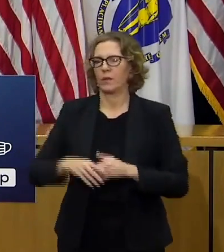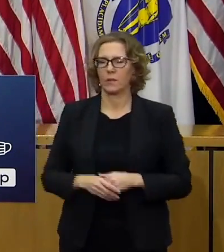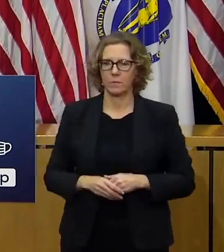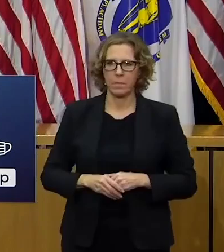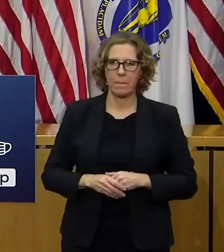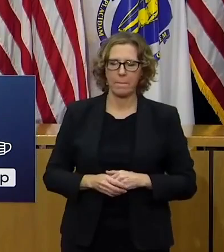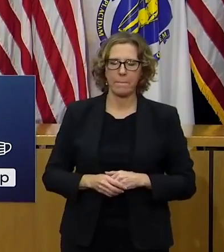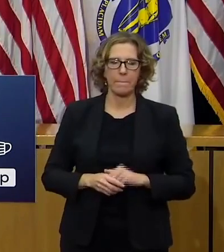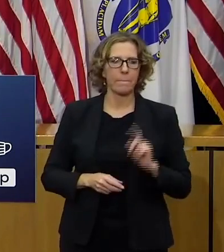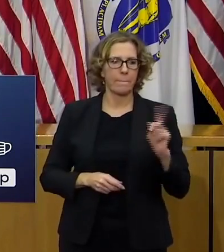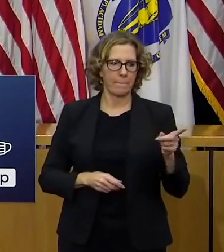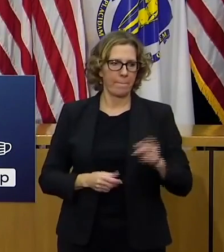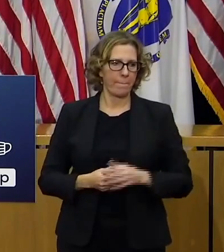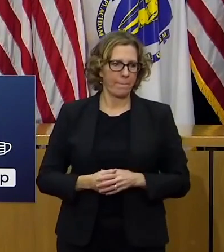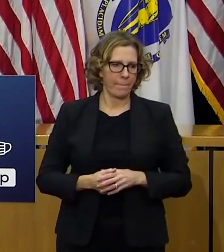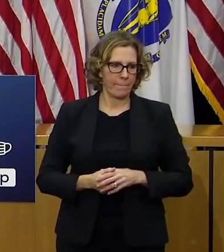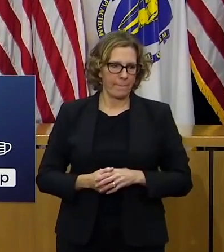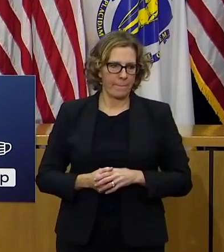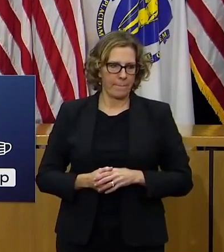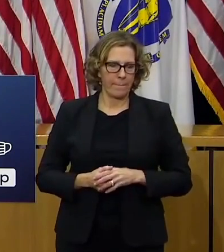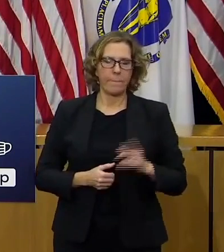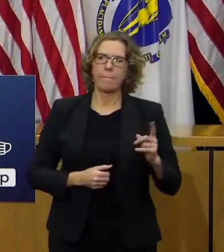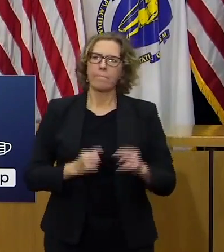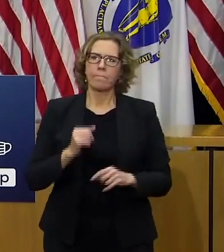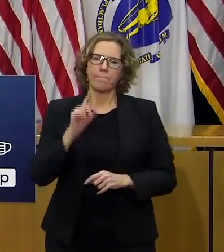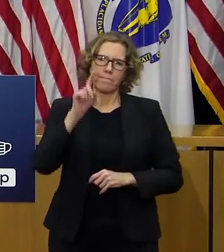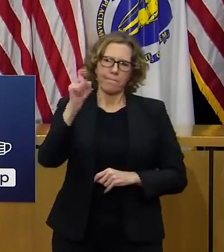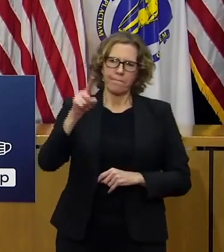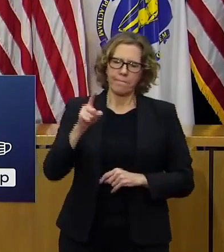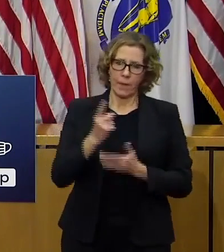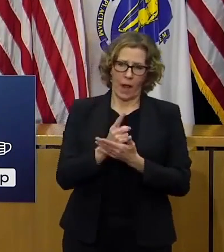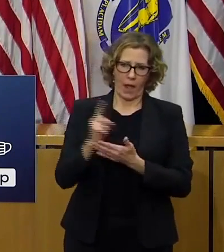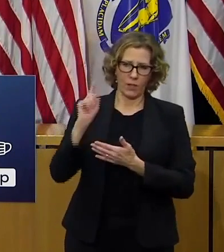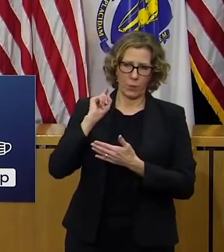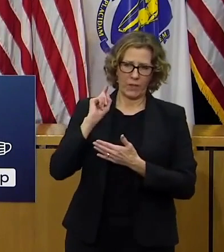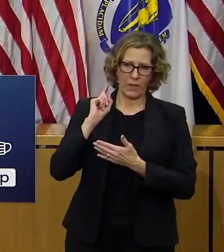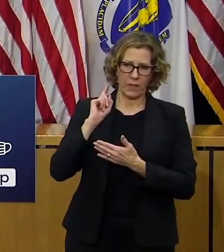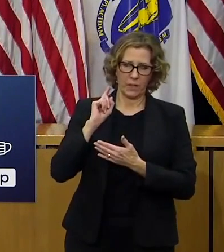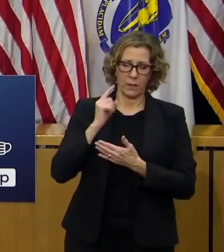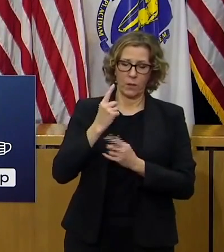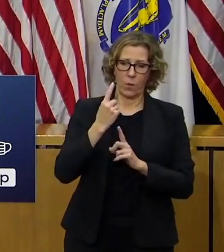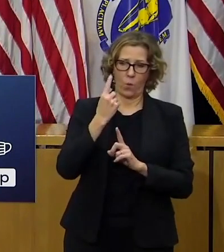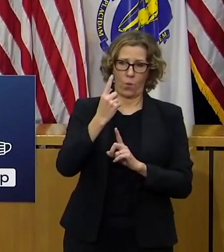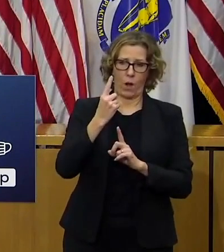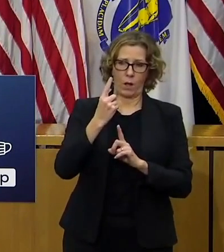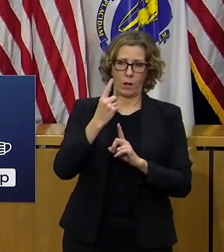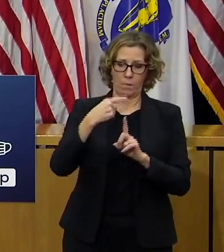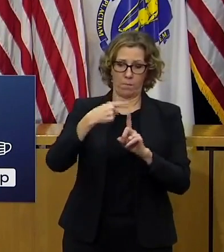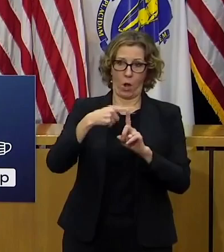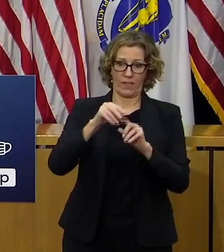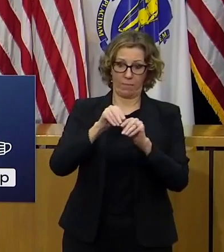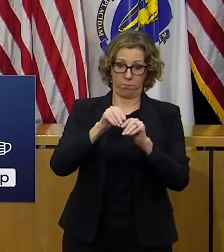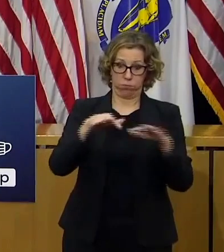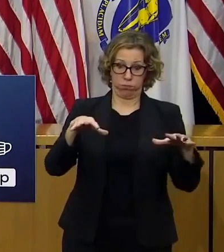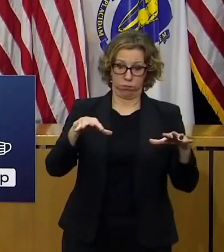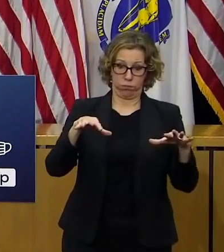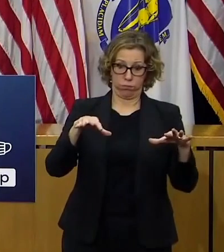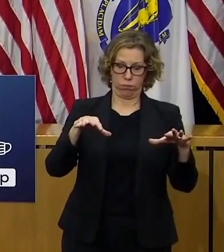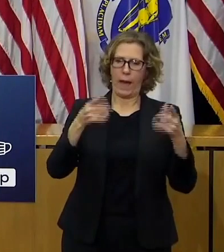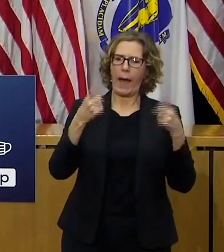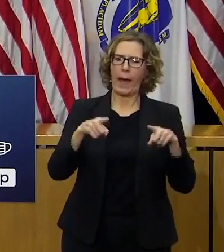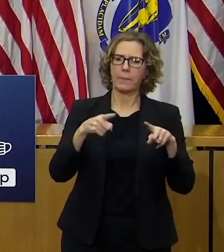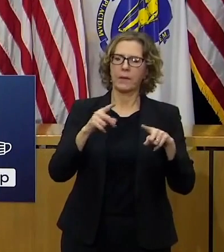last week there was an outbreak tied to a social yeah are you seeing more